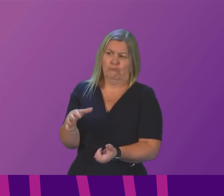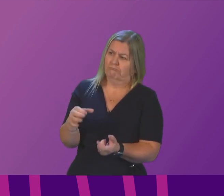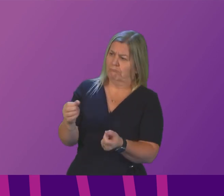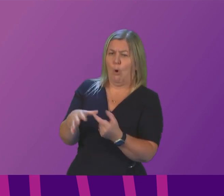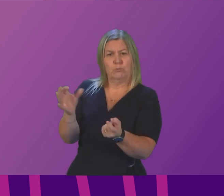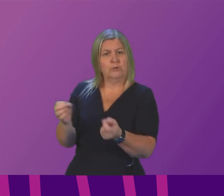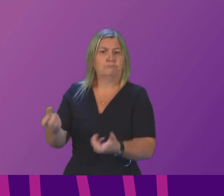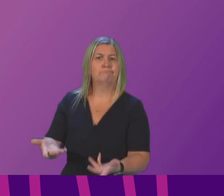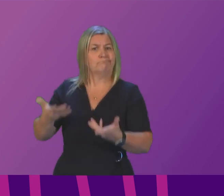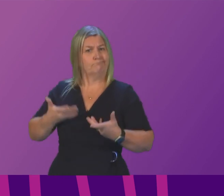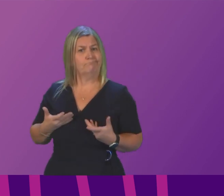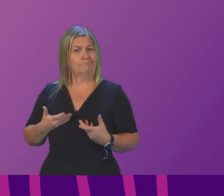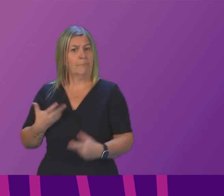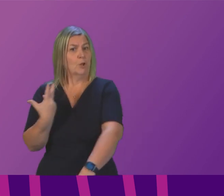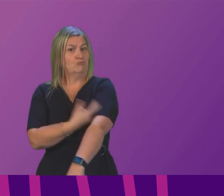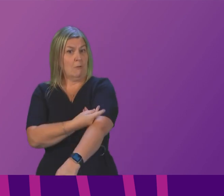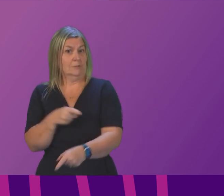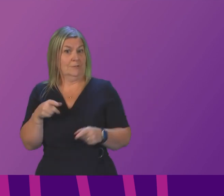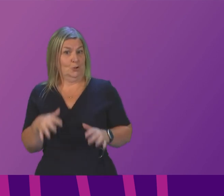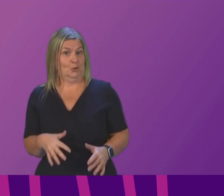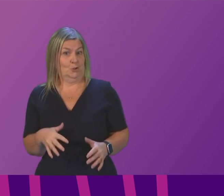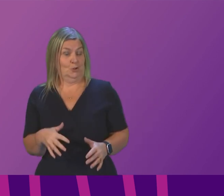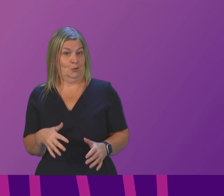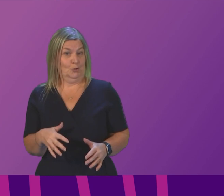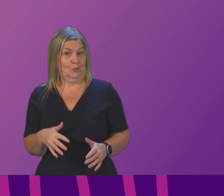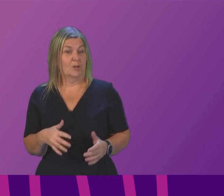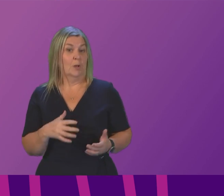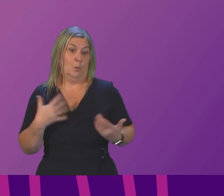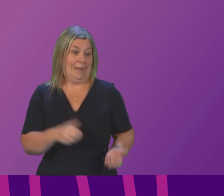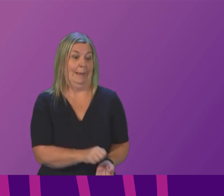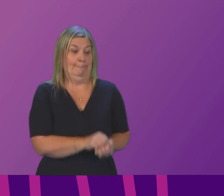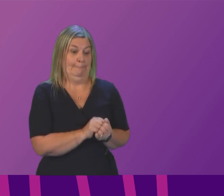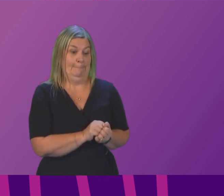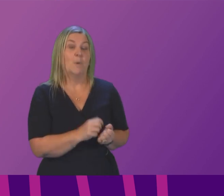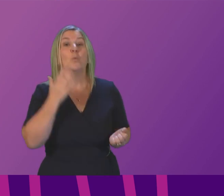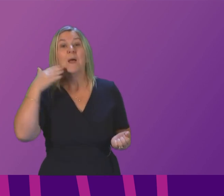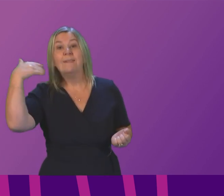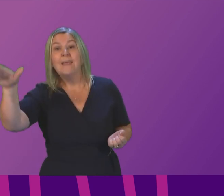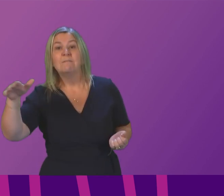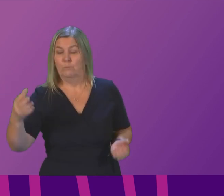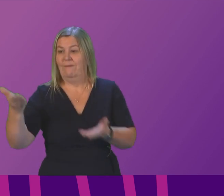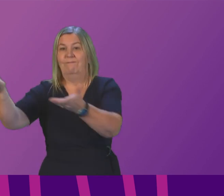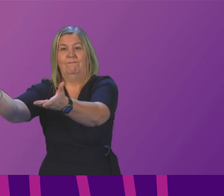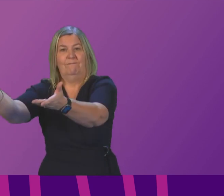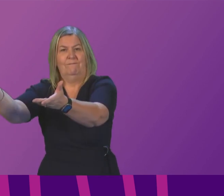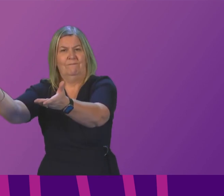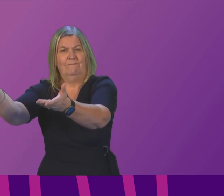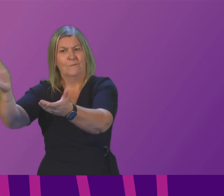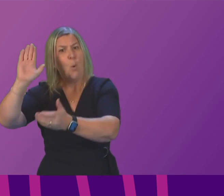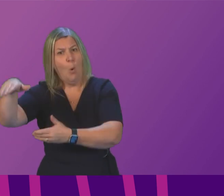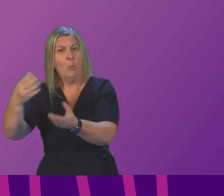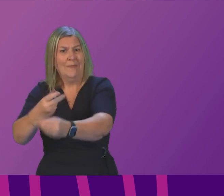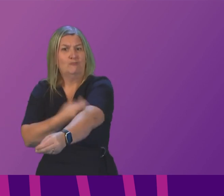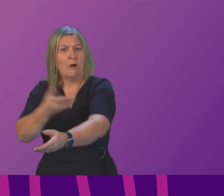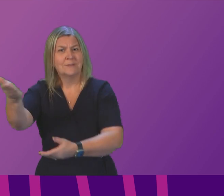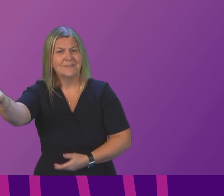safely stored and returned to them on their release prison officers are telling us that they're having to